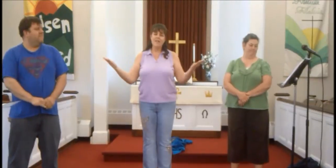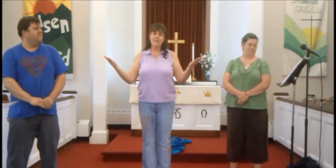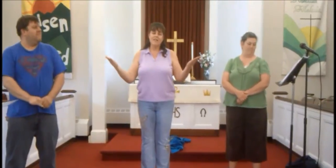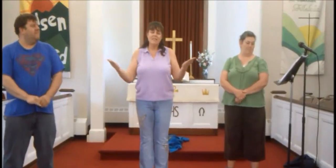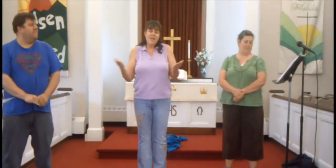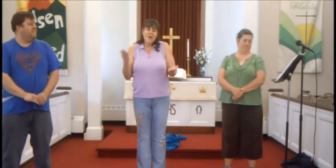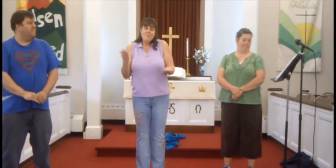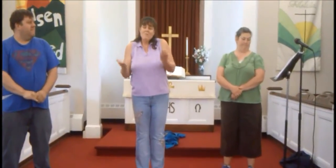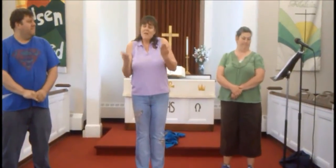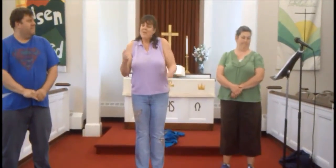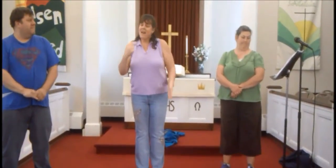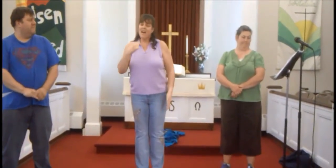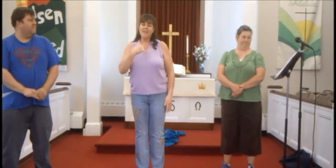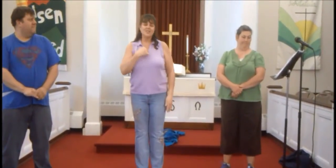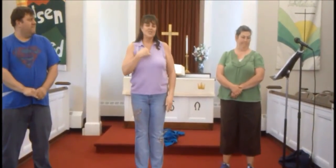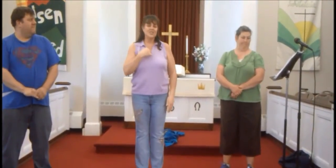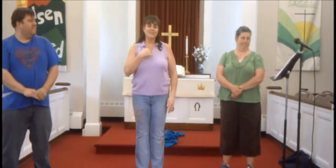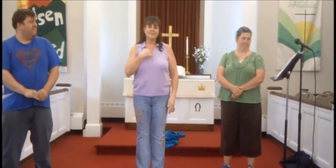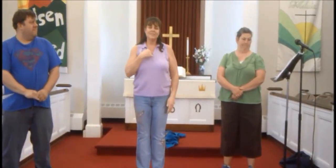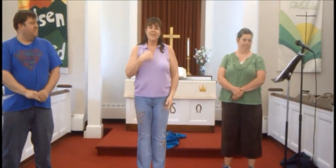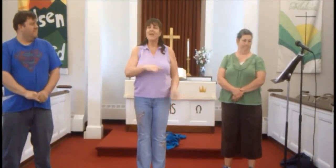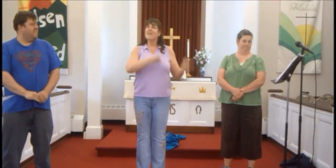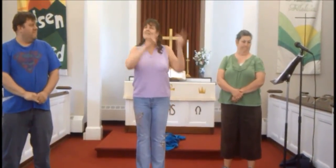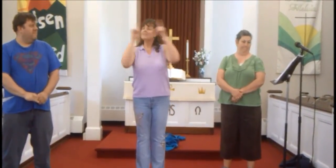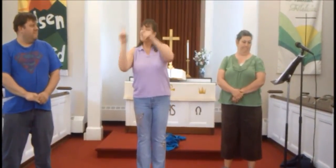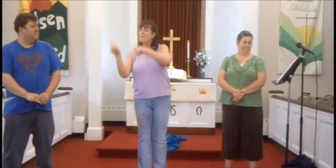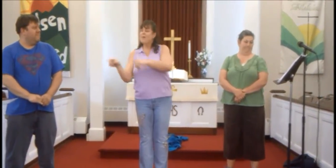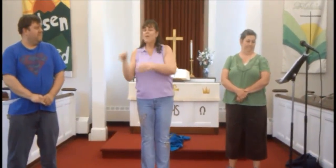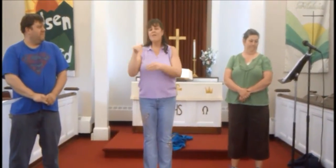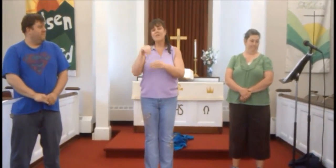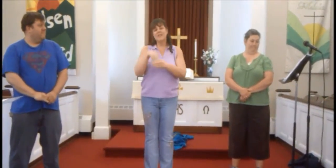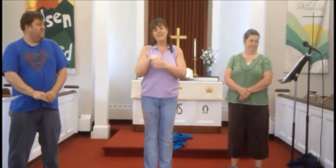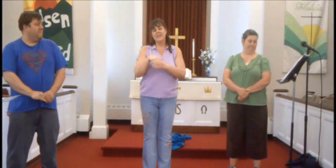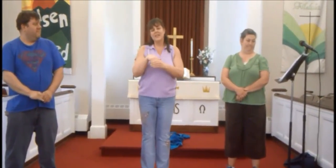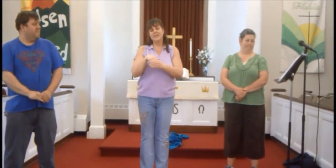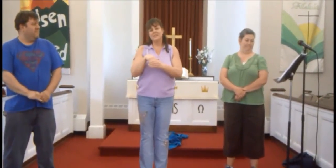maybe I should stop on in,